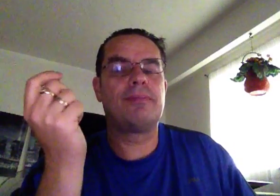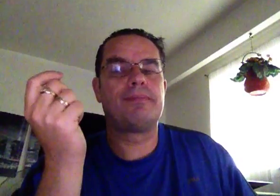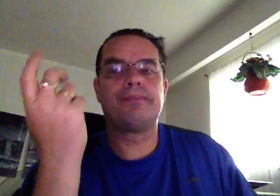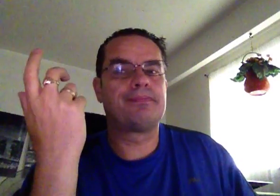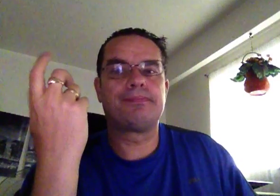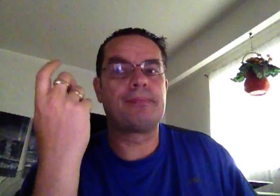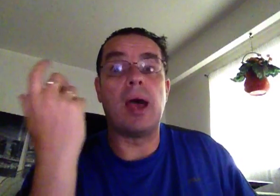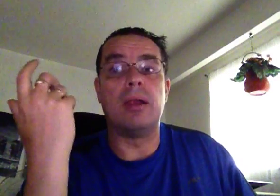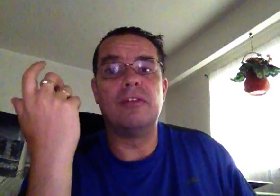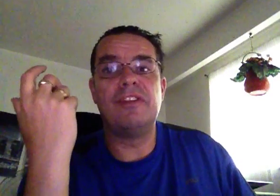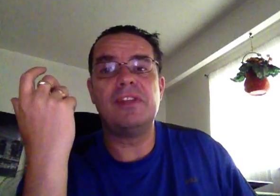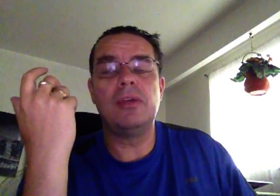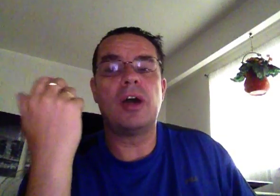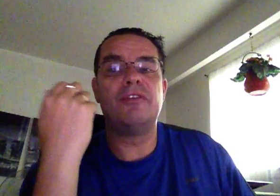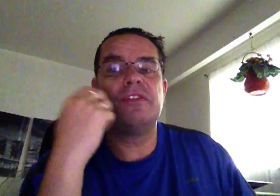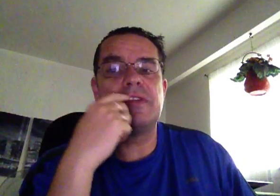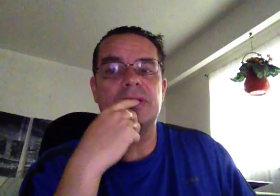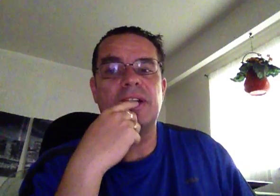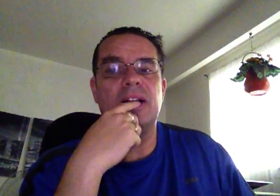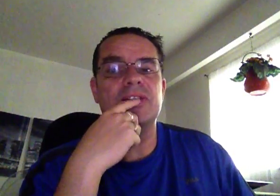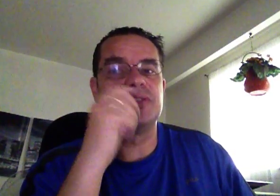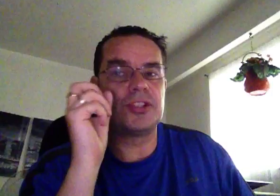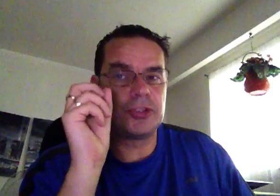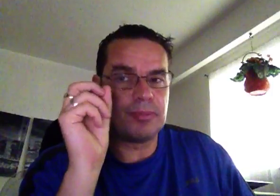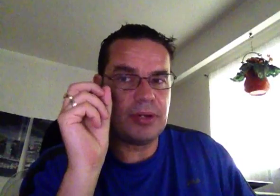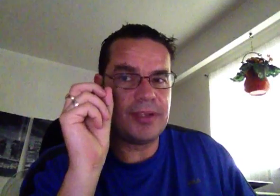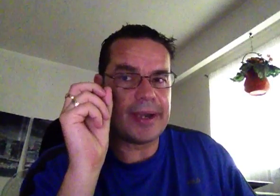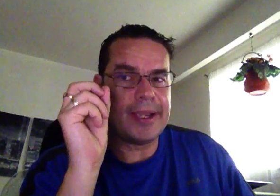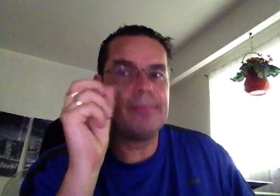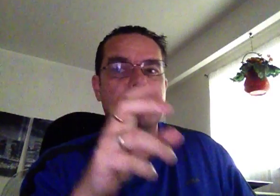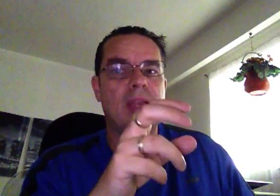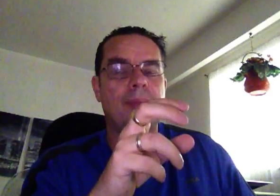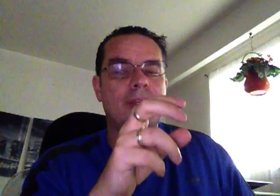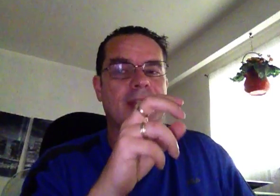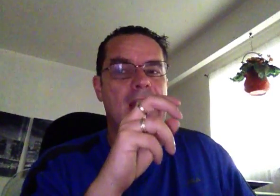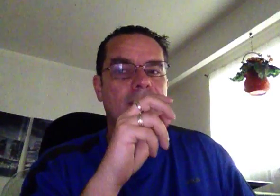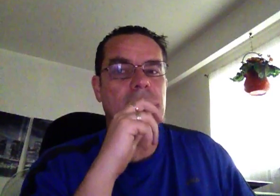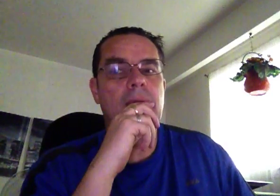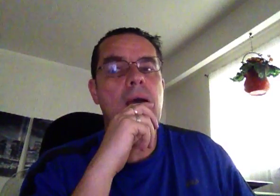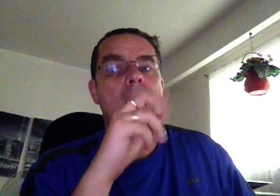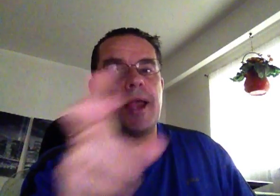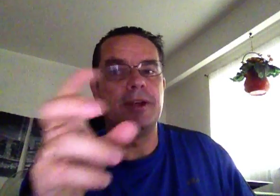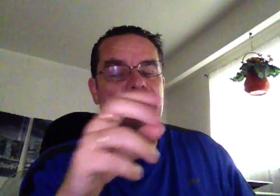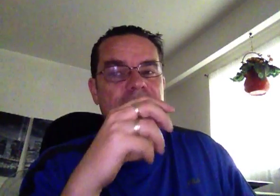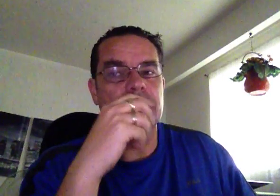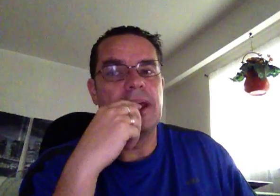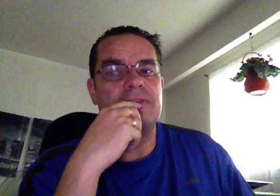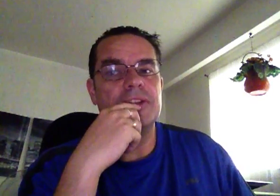I don't know, $50,000 $150,000 in such a short period of time, depending upon your capital and, obviously, your leverage,